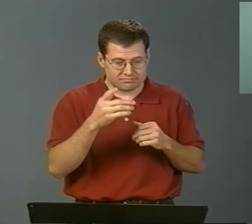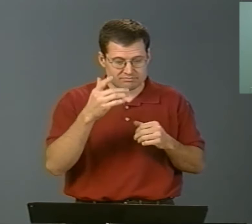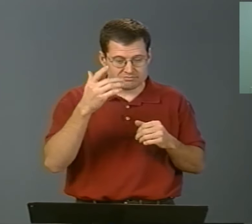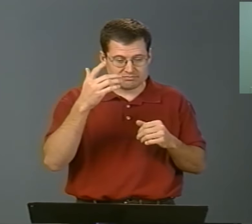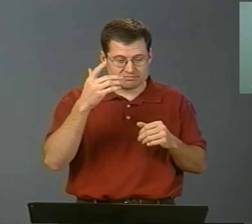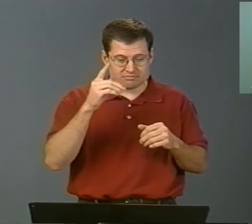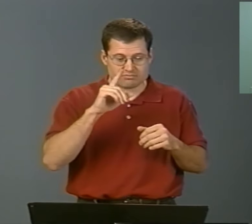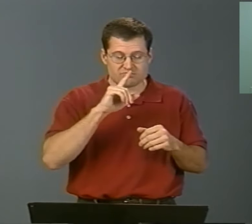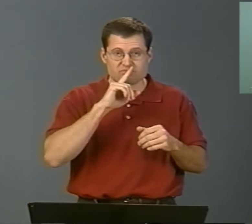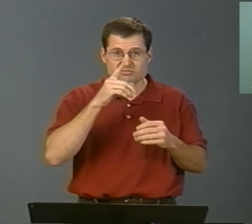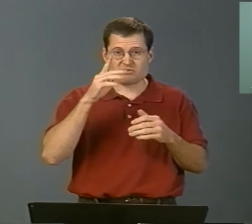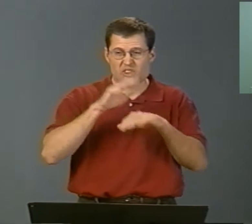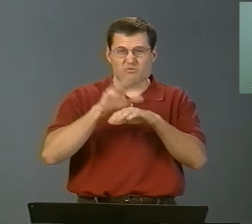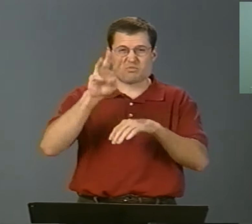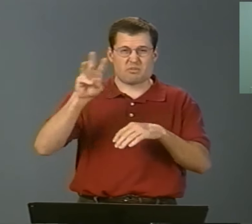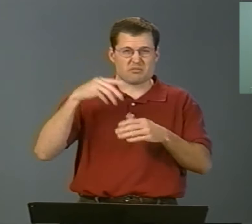do you trust that person from the phone book?